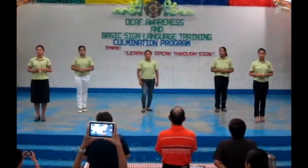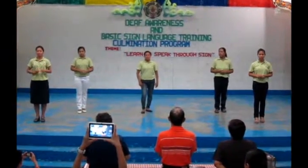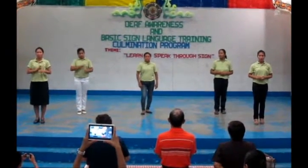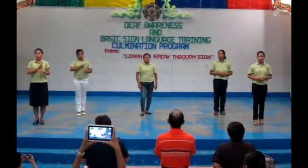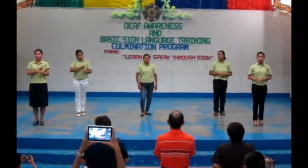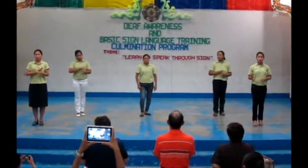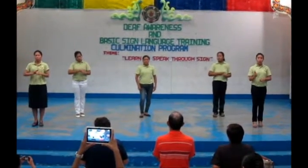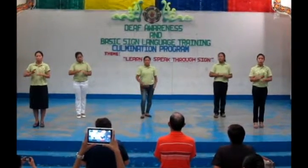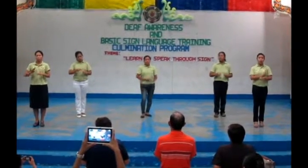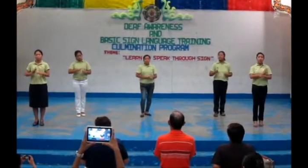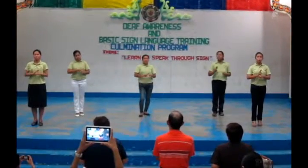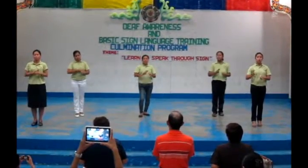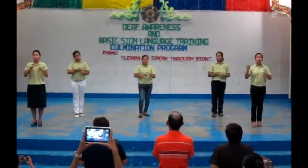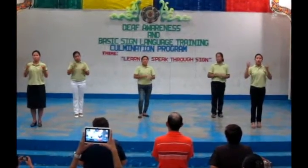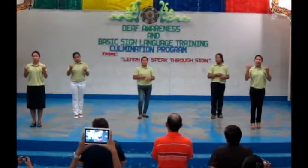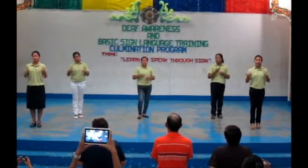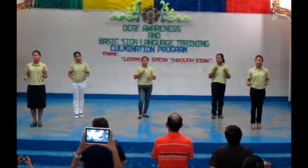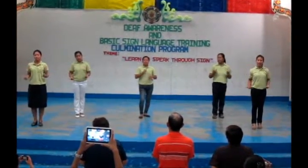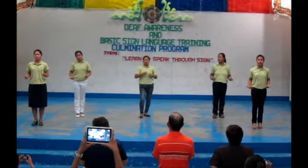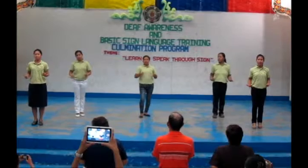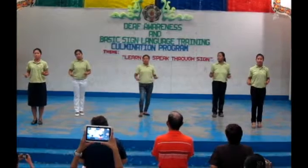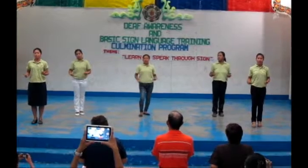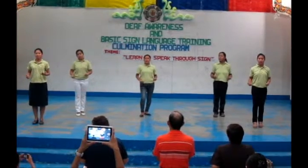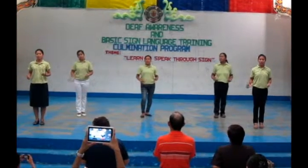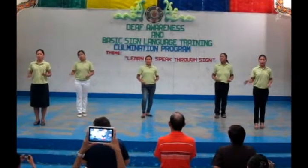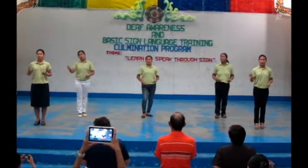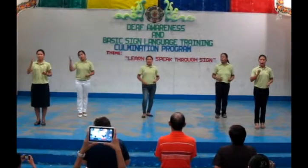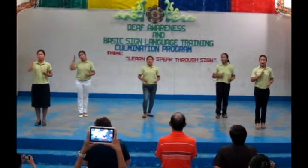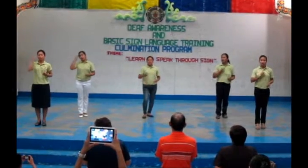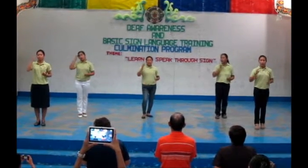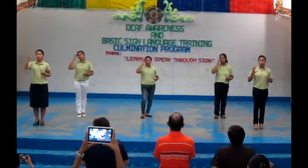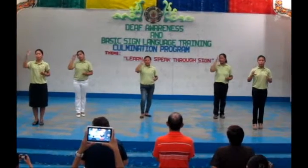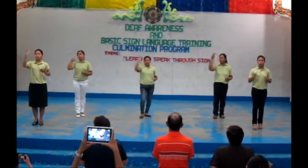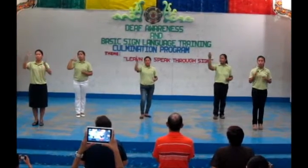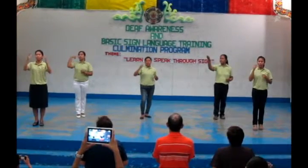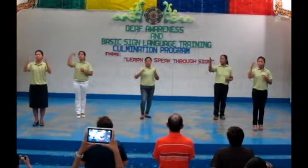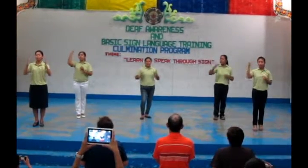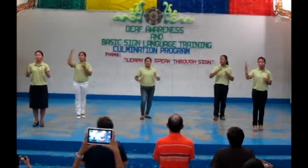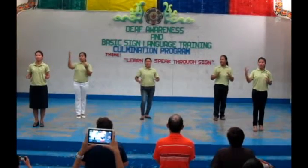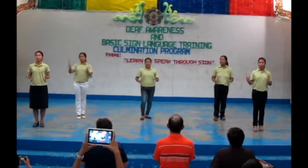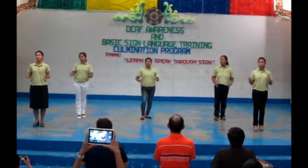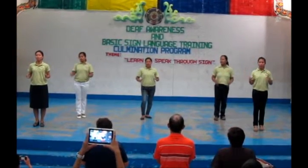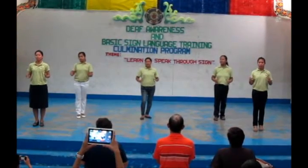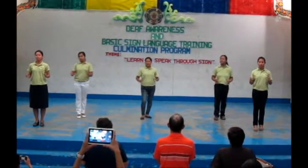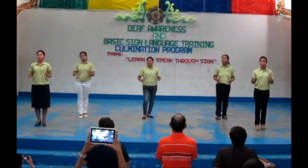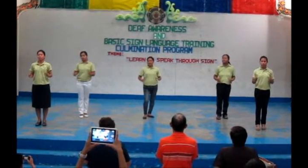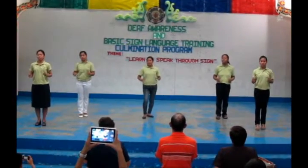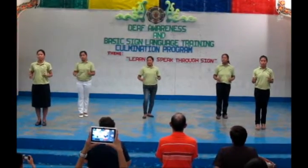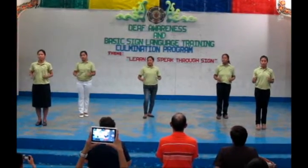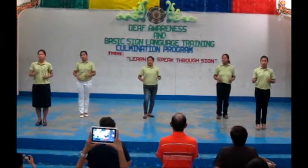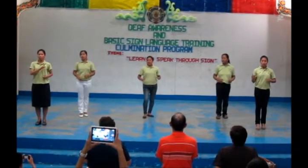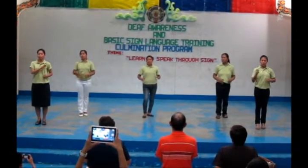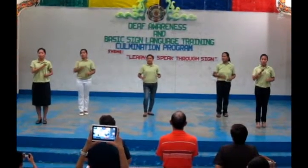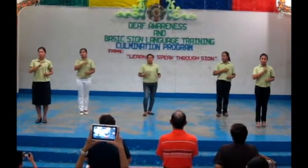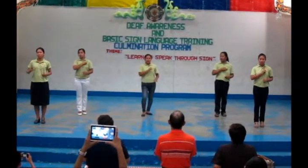use me to live, I know you can, what I